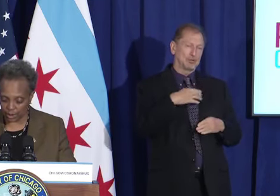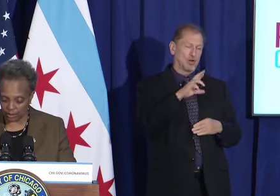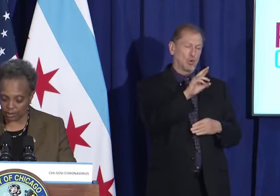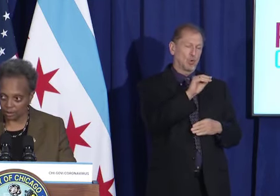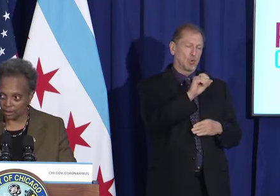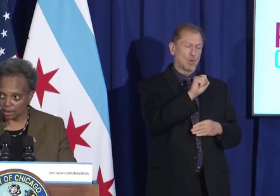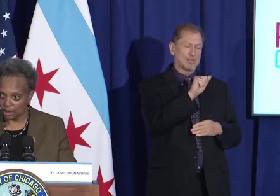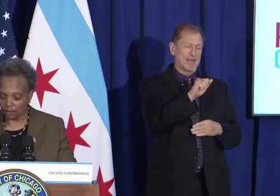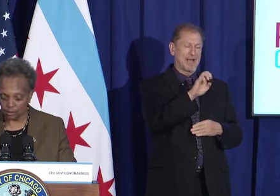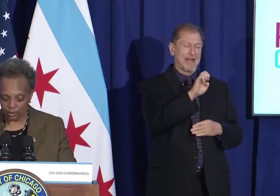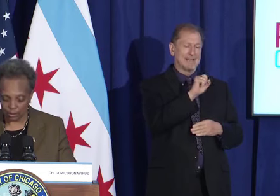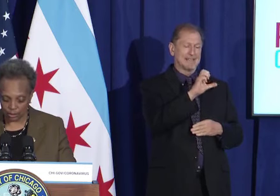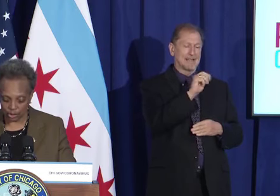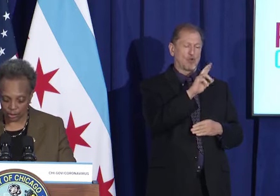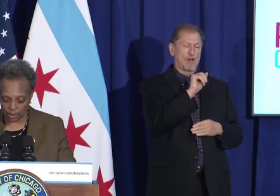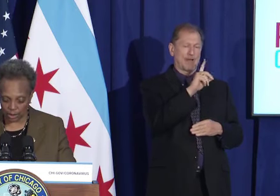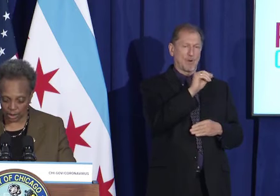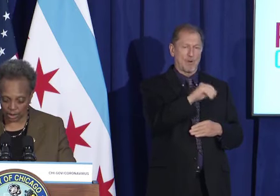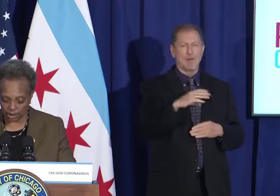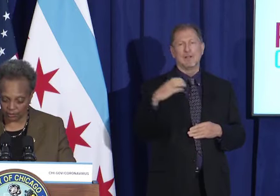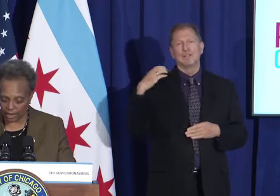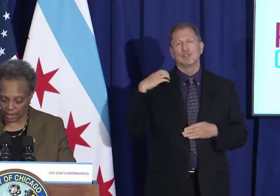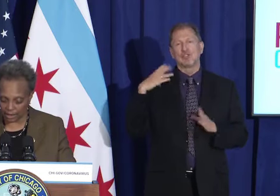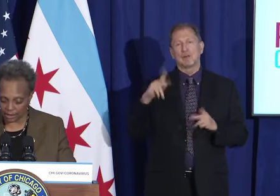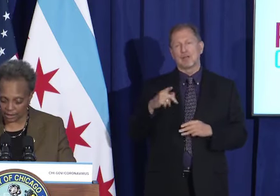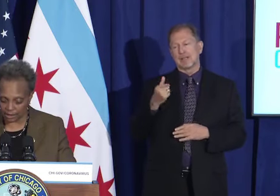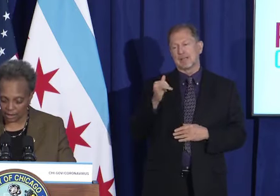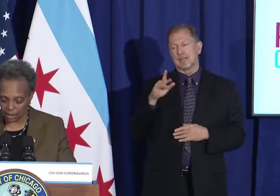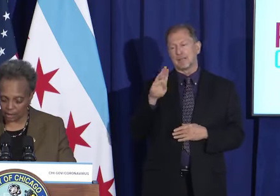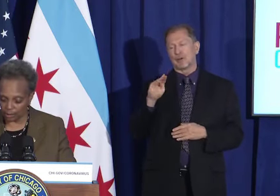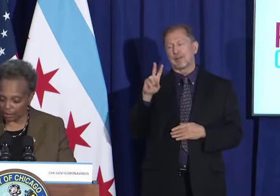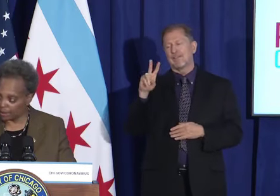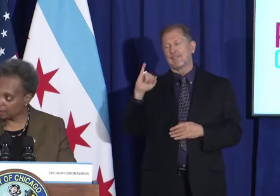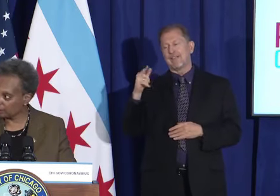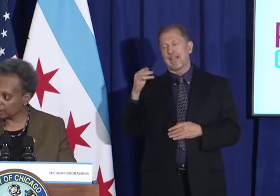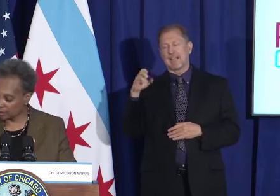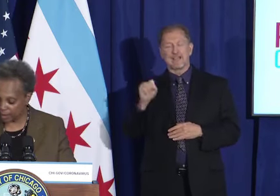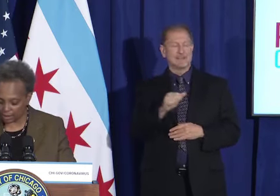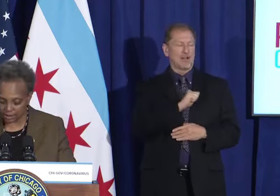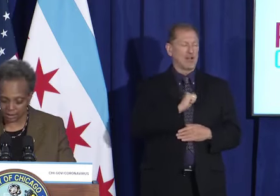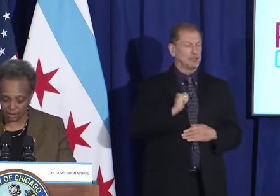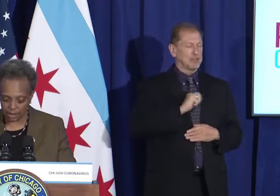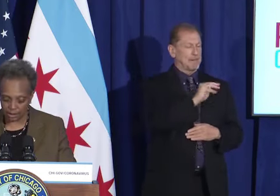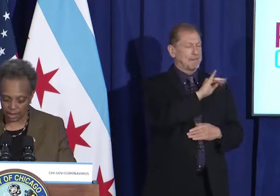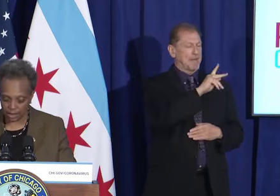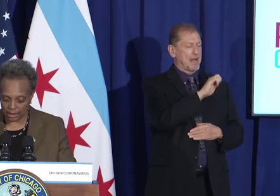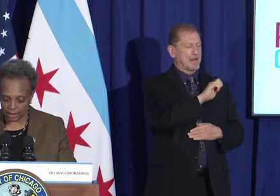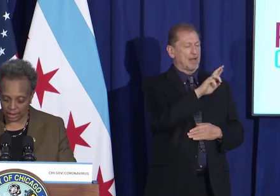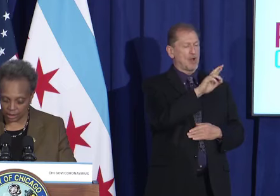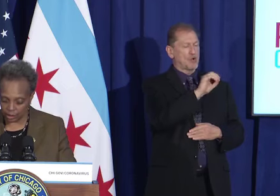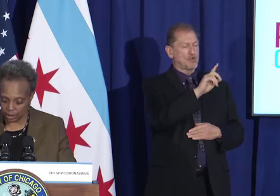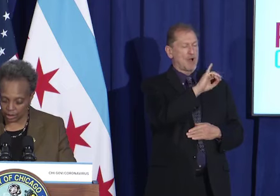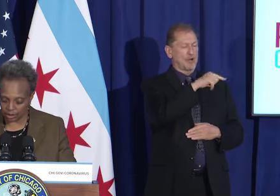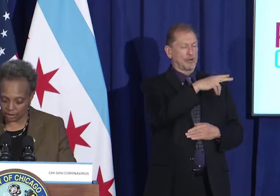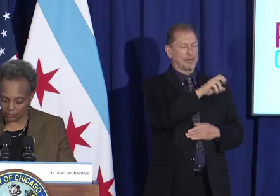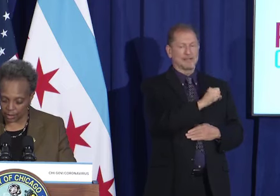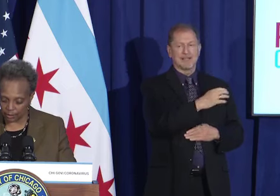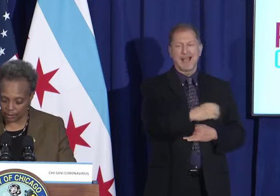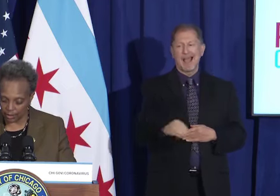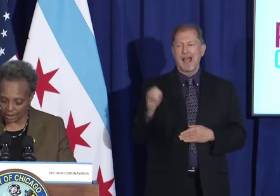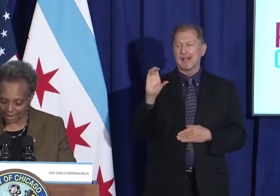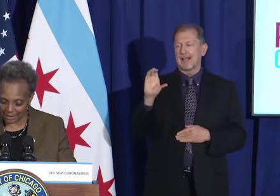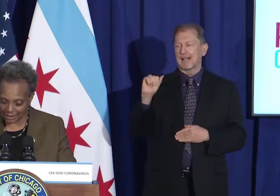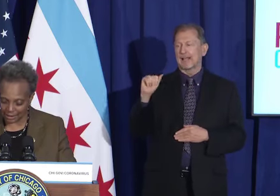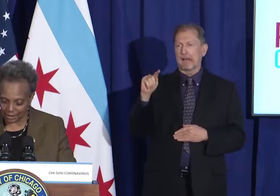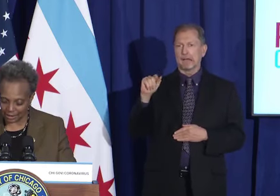Esquireno, Chairman Gil Villegas, Alderman Mike Rodriguez, and Katya Nunez from